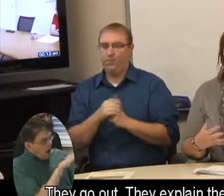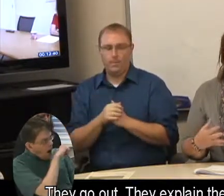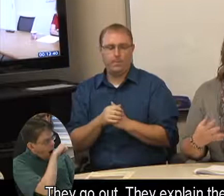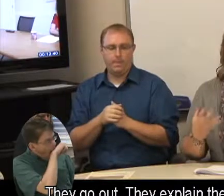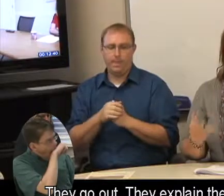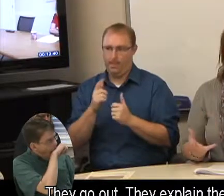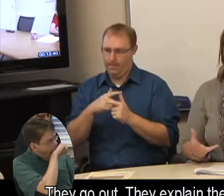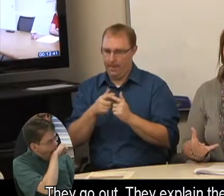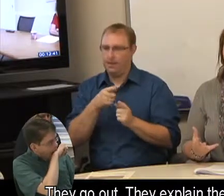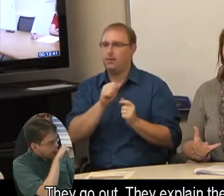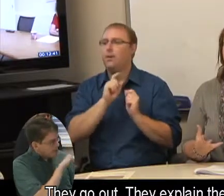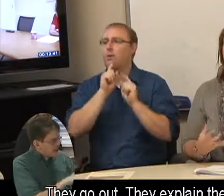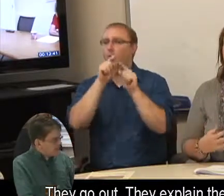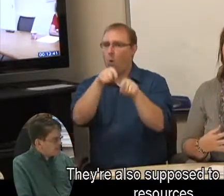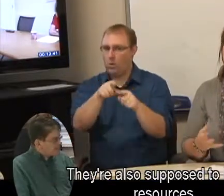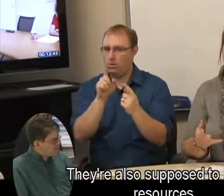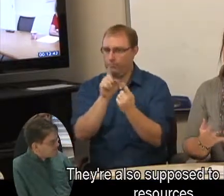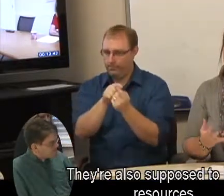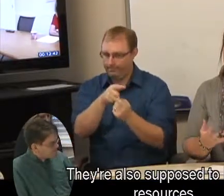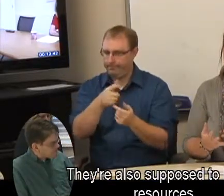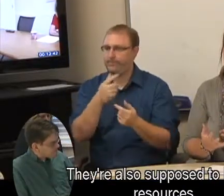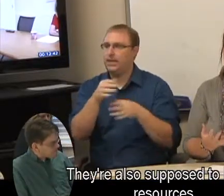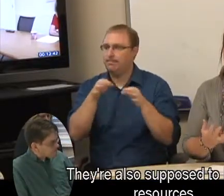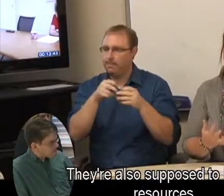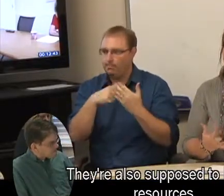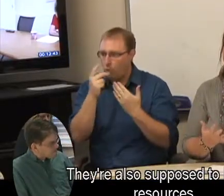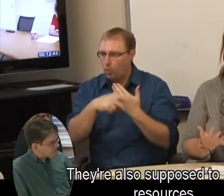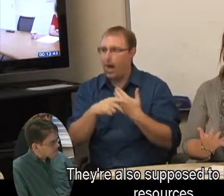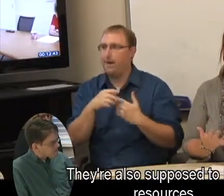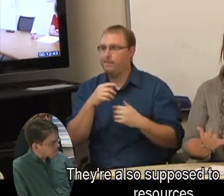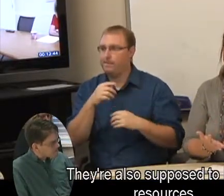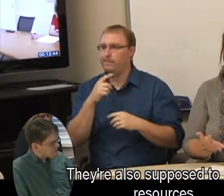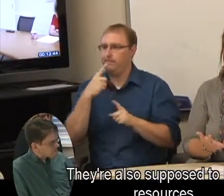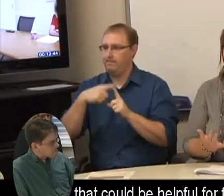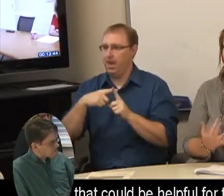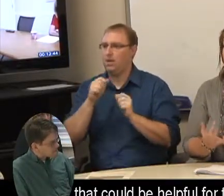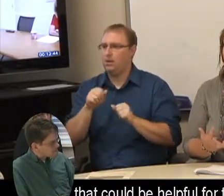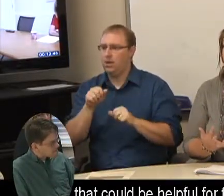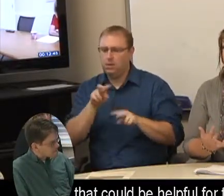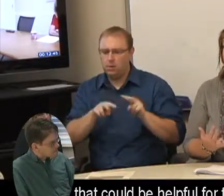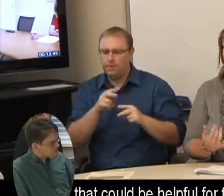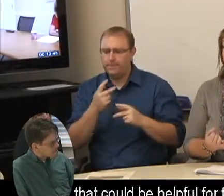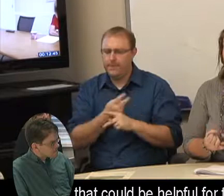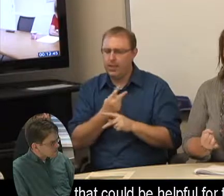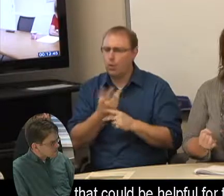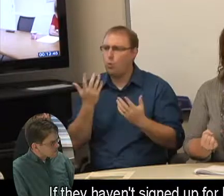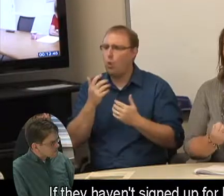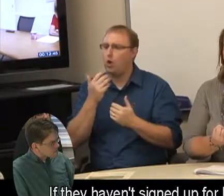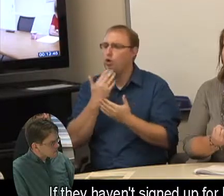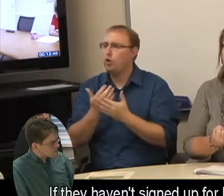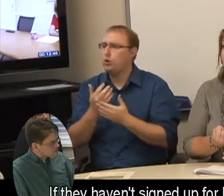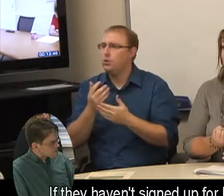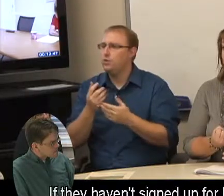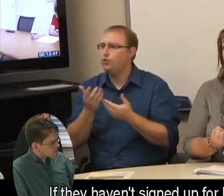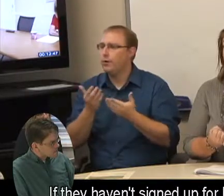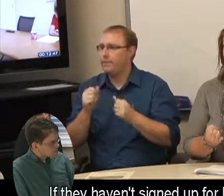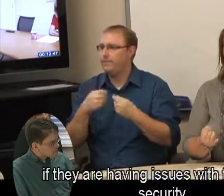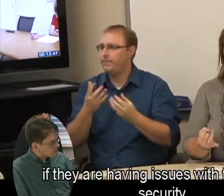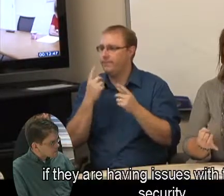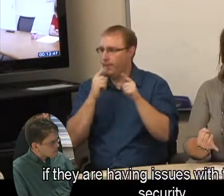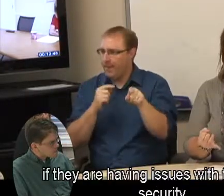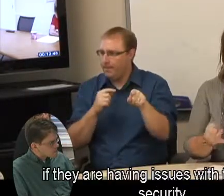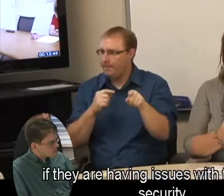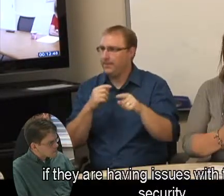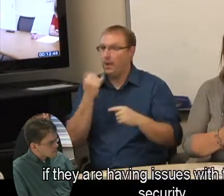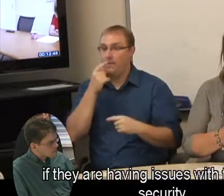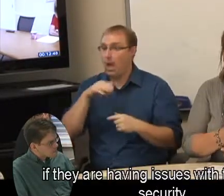They go out, they explain the program. They're also supposed to look at resources that could be helpful to them if they haven't signed up for Medicaid, if